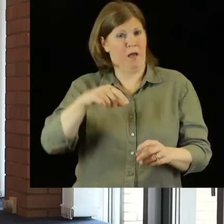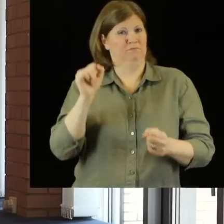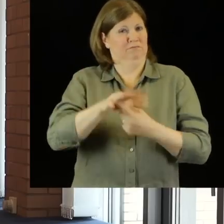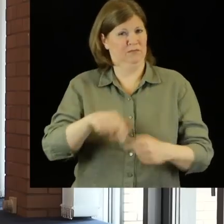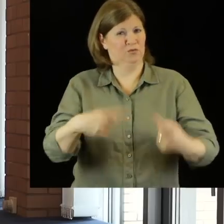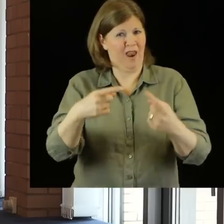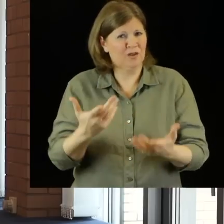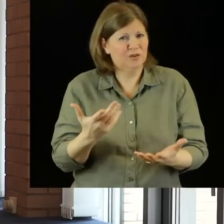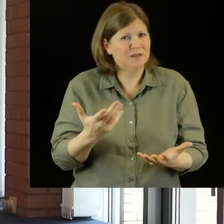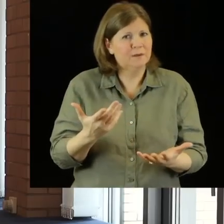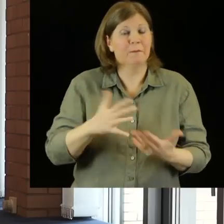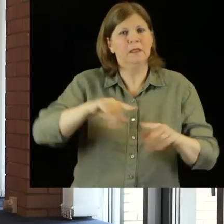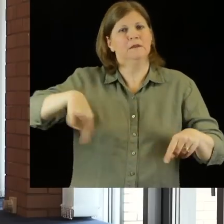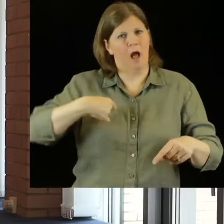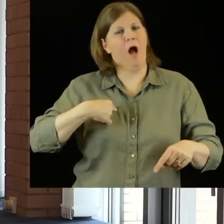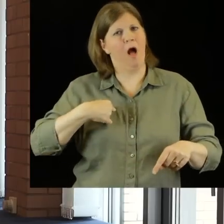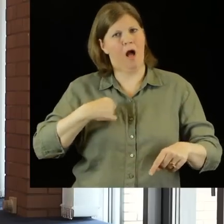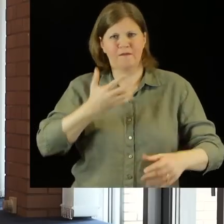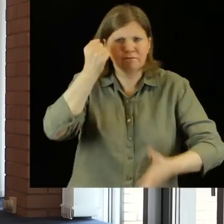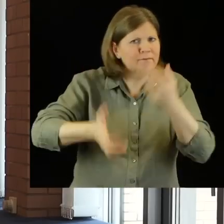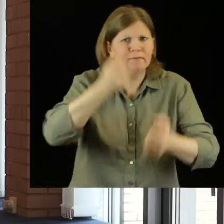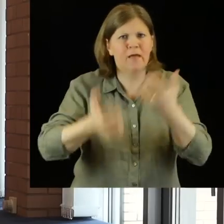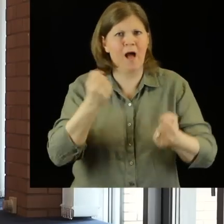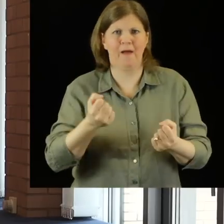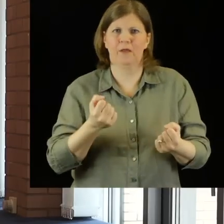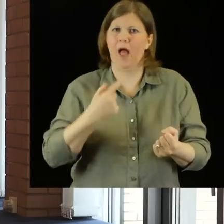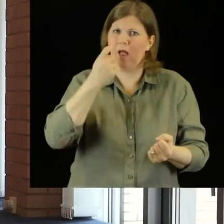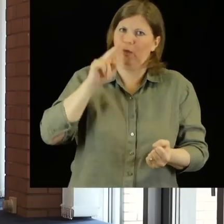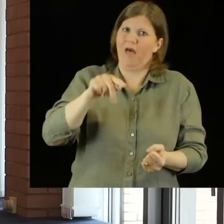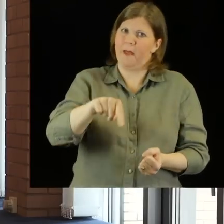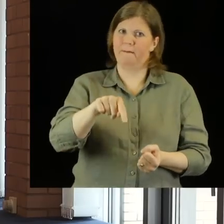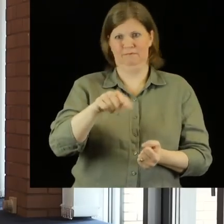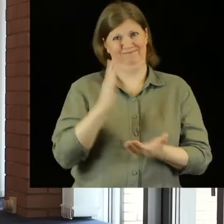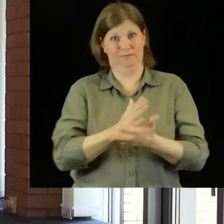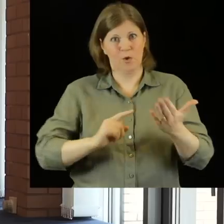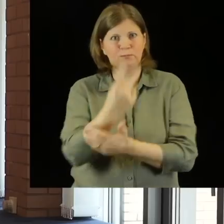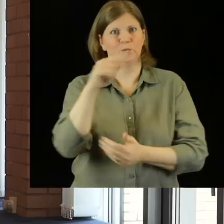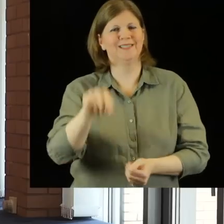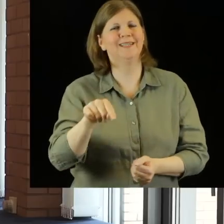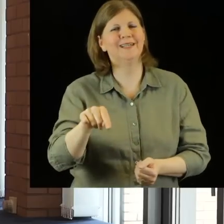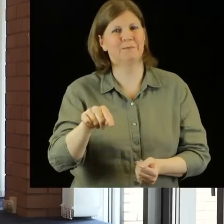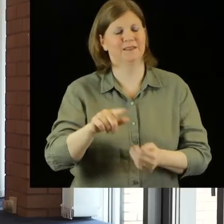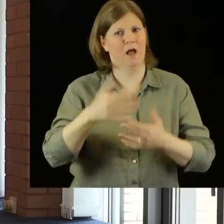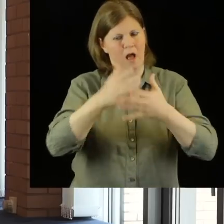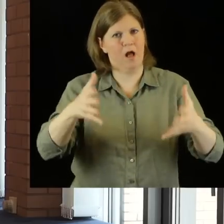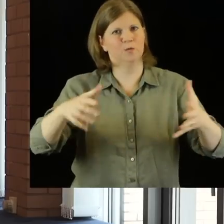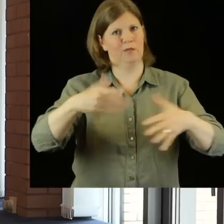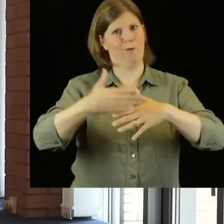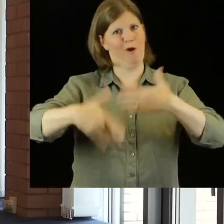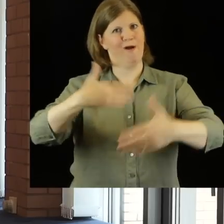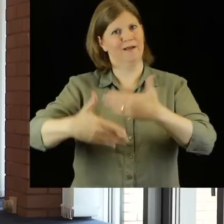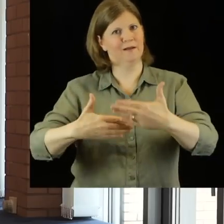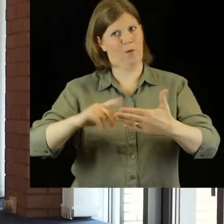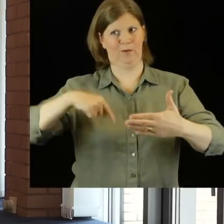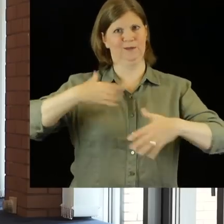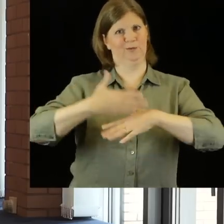These, I guess, are the main challenges and as we go on we will find more. But if we can look at them as